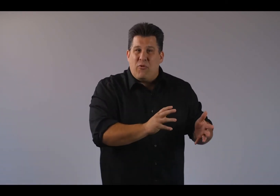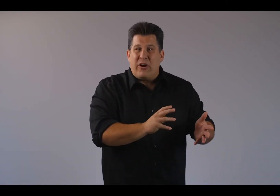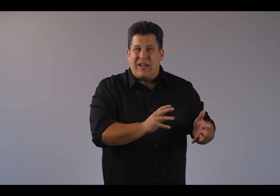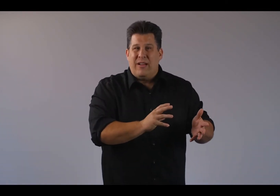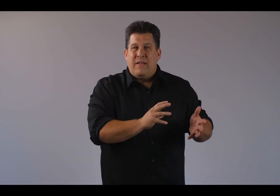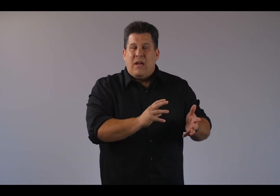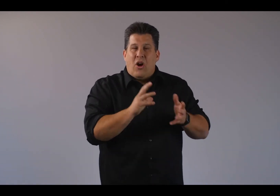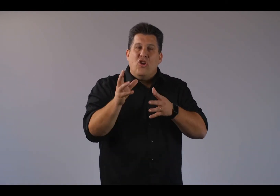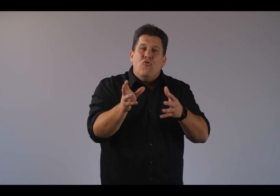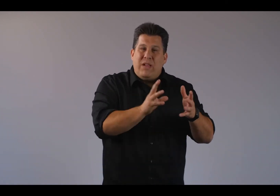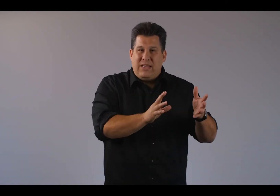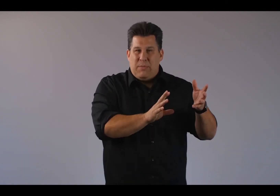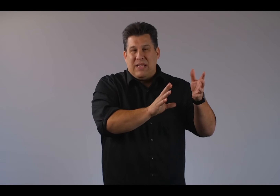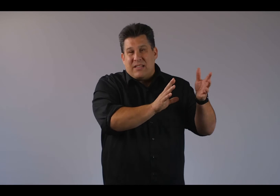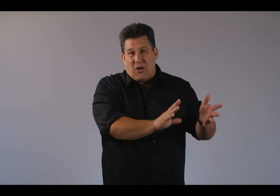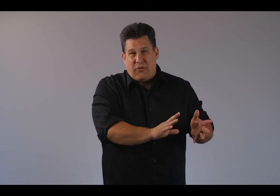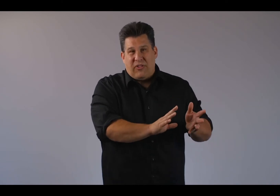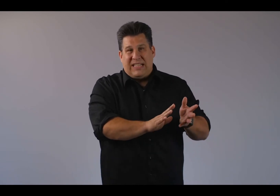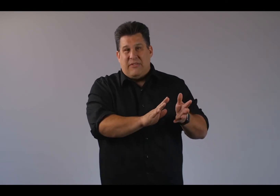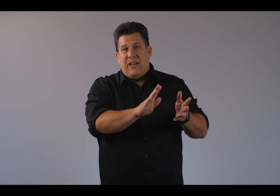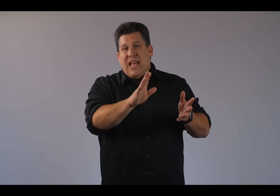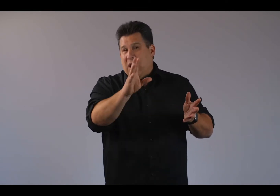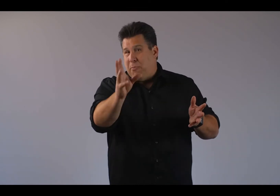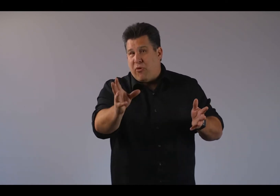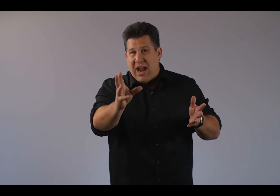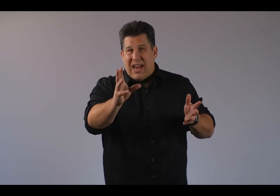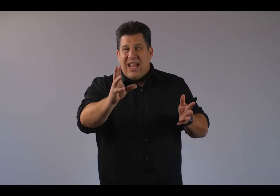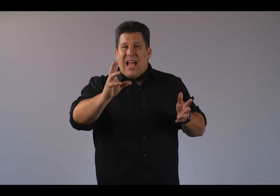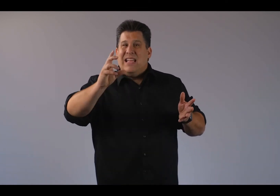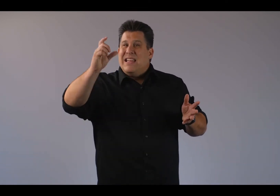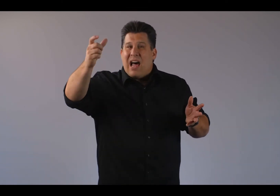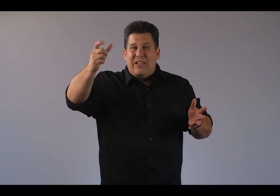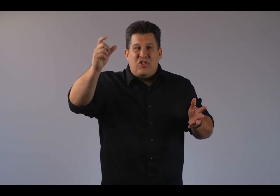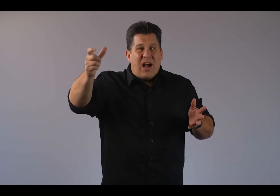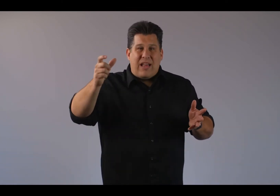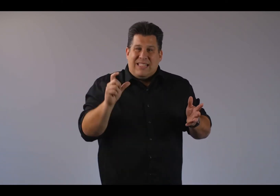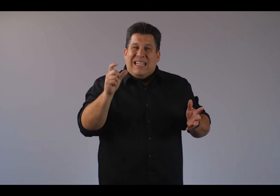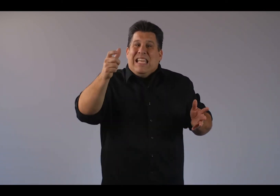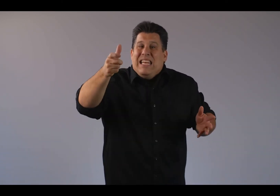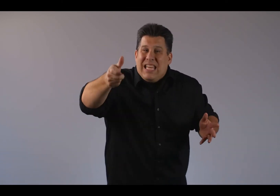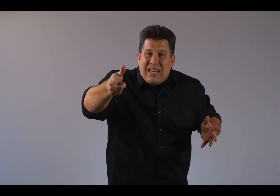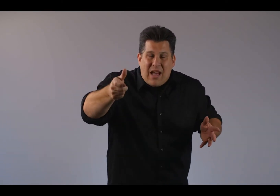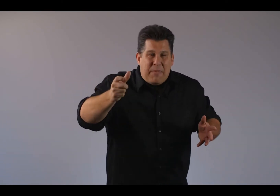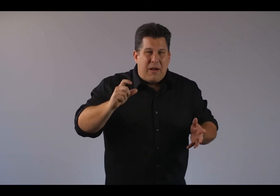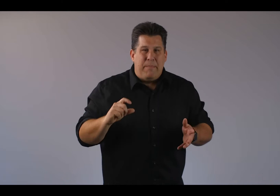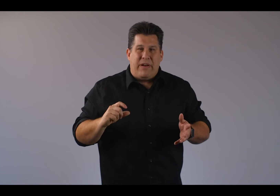work? Are you willing to be self-reflective and to pray and acknowledge God and to lean in and not become bitter?